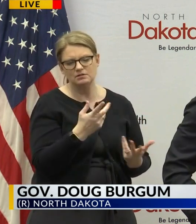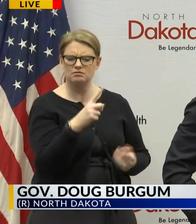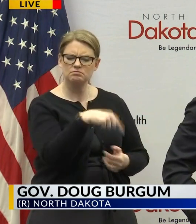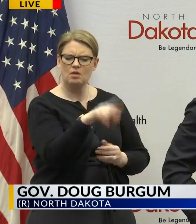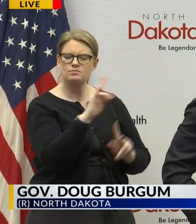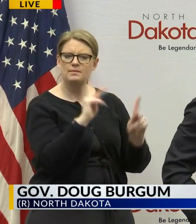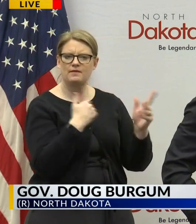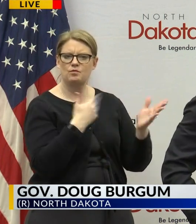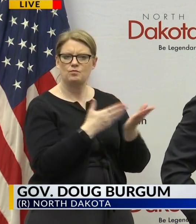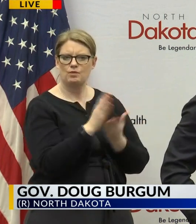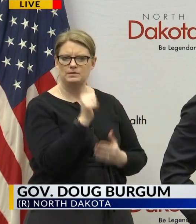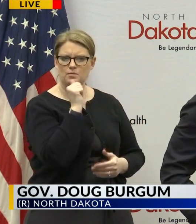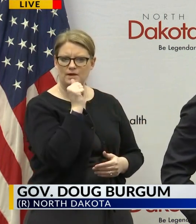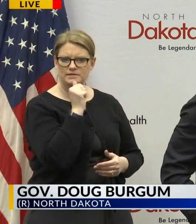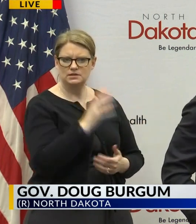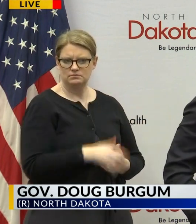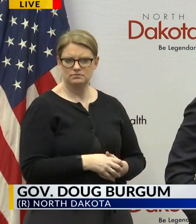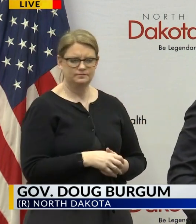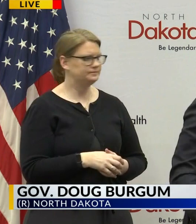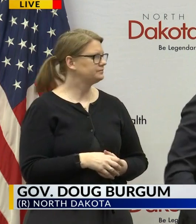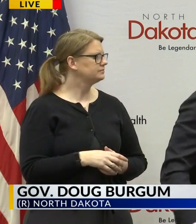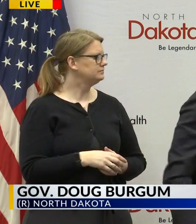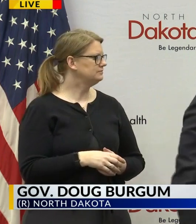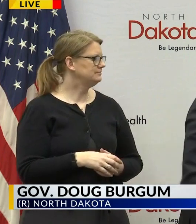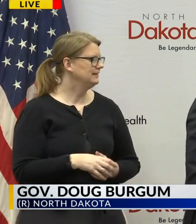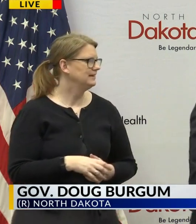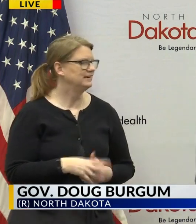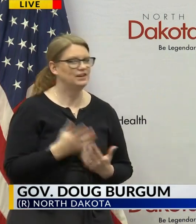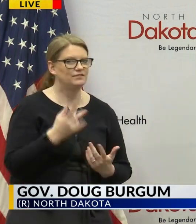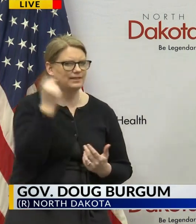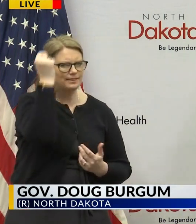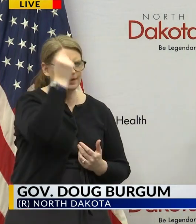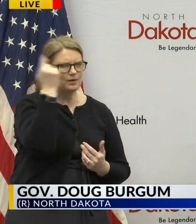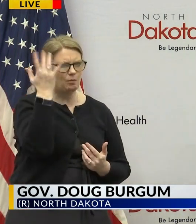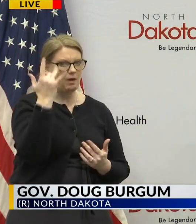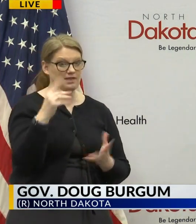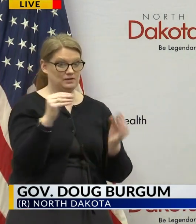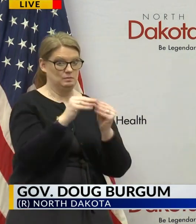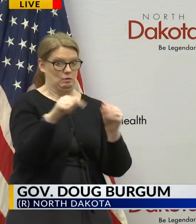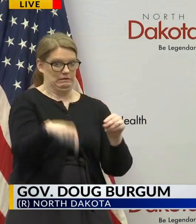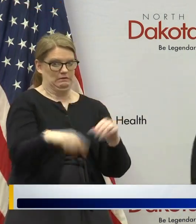molly if you want to step up here if got a theory about why why we're